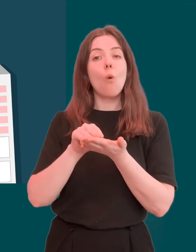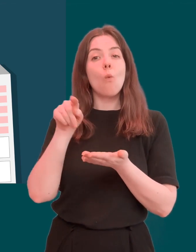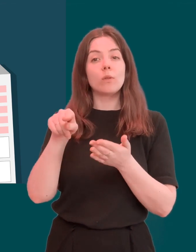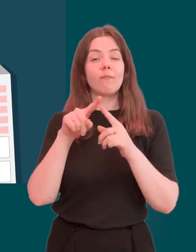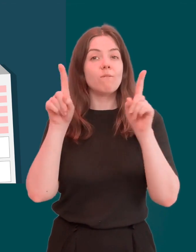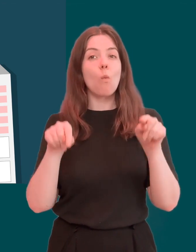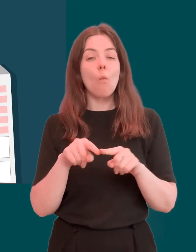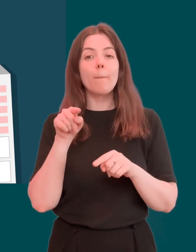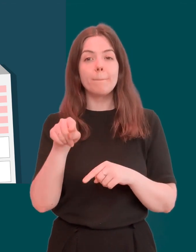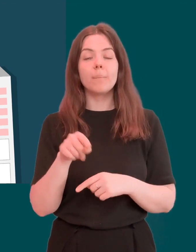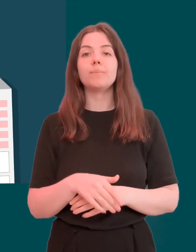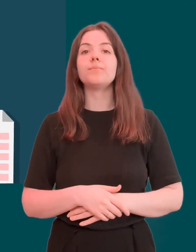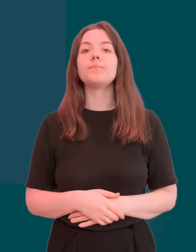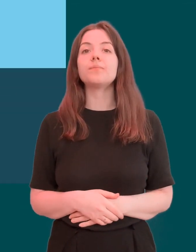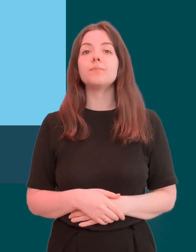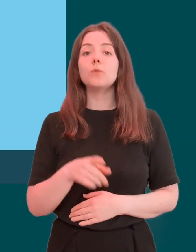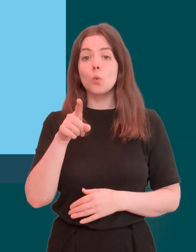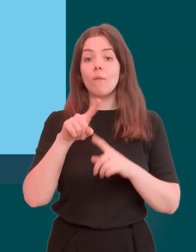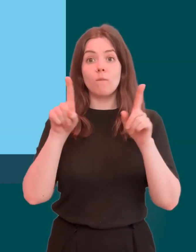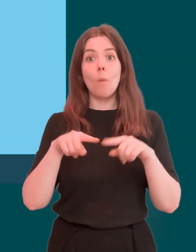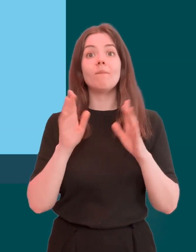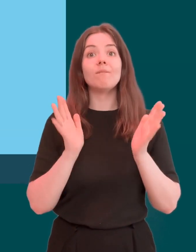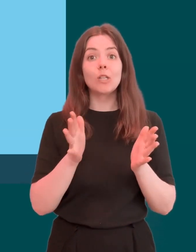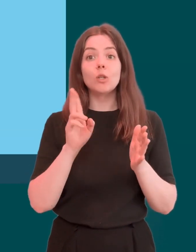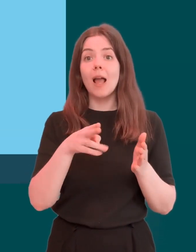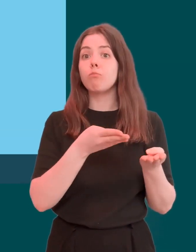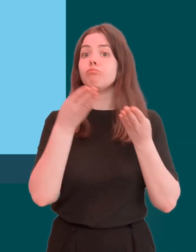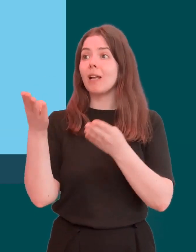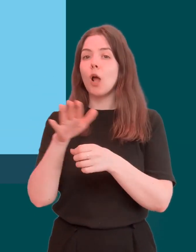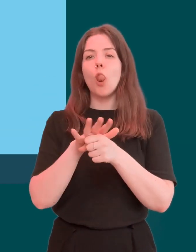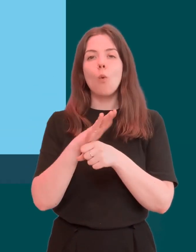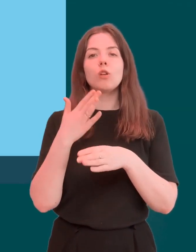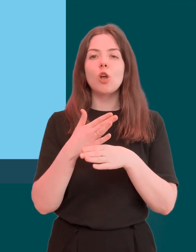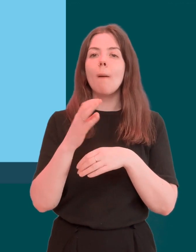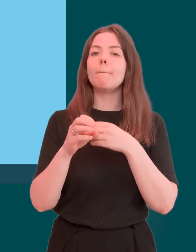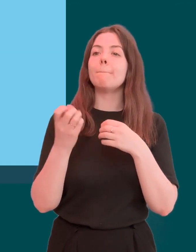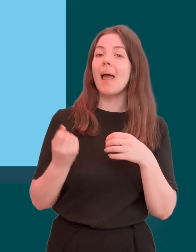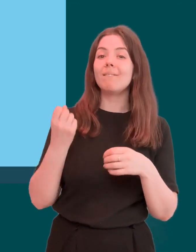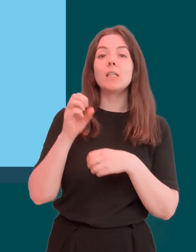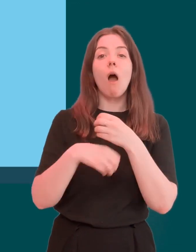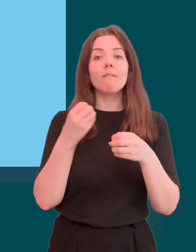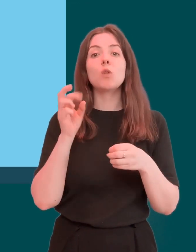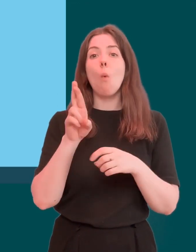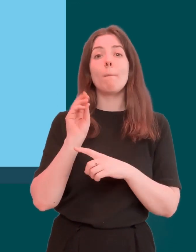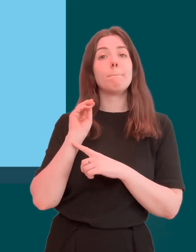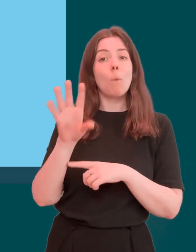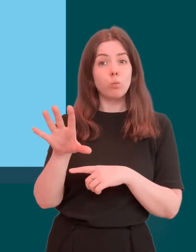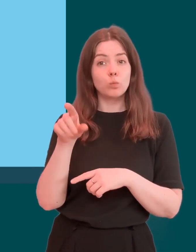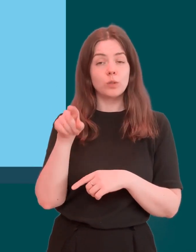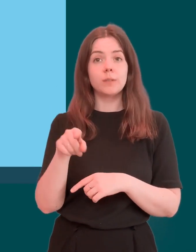dash costs. Take or post your completed HC1 form to your local Jobs and Benefits Office. You will